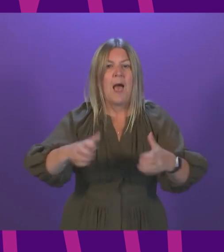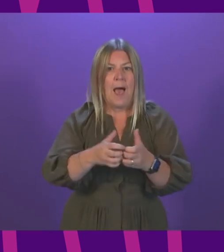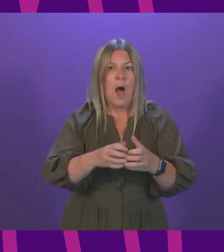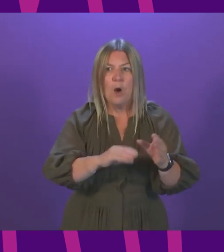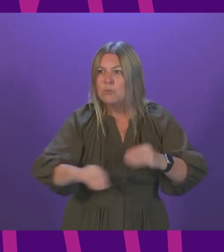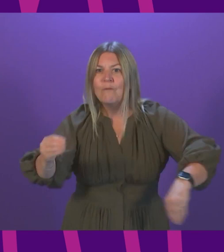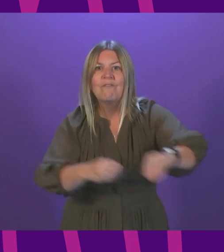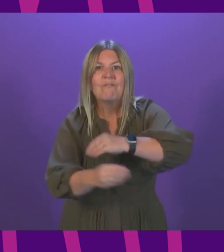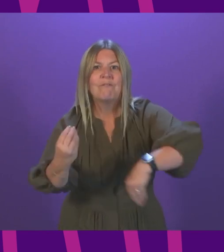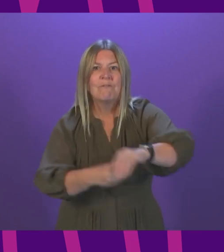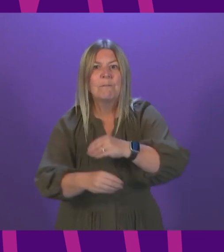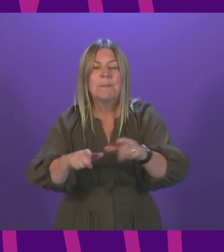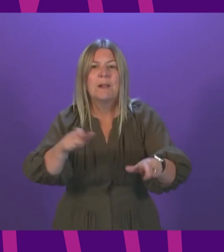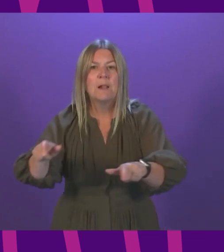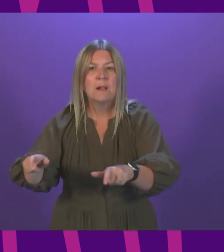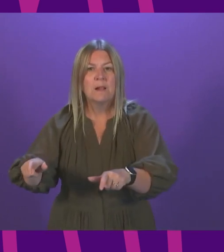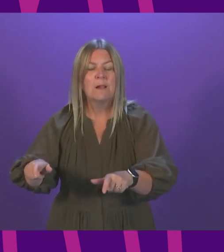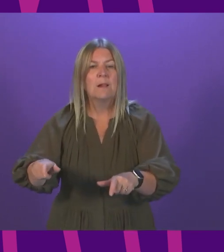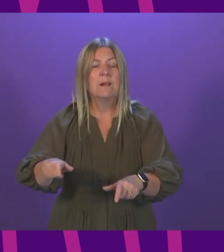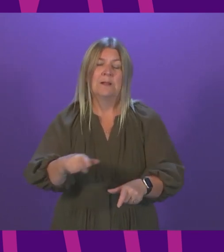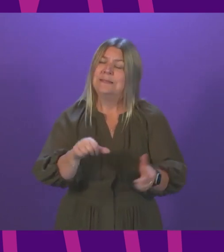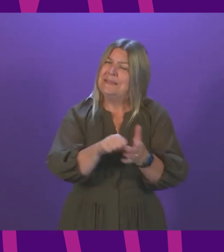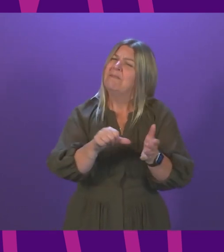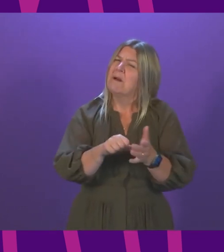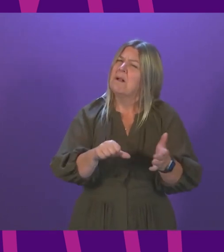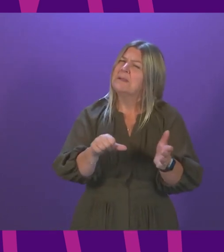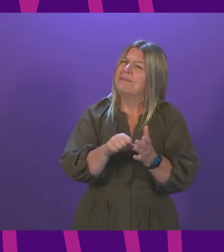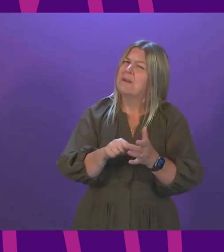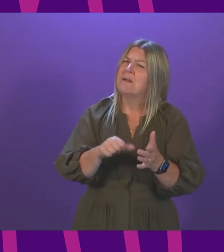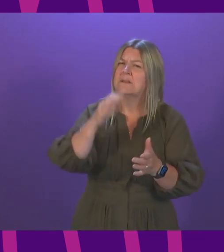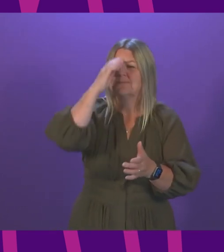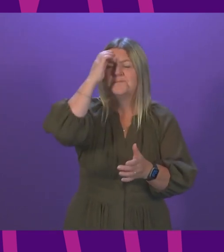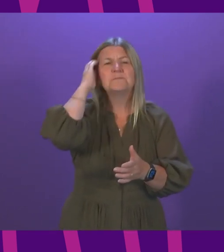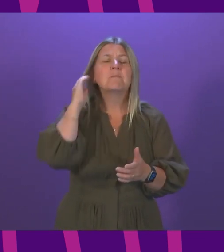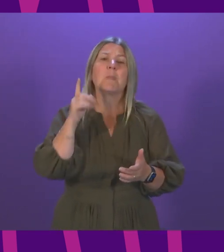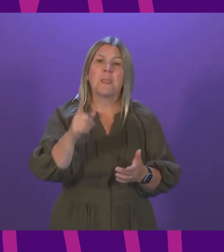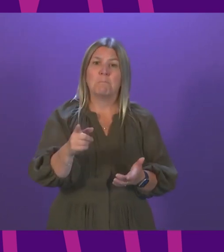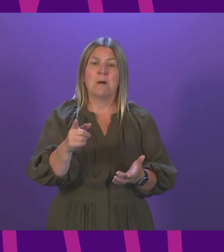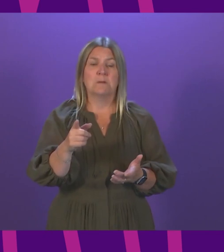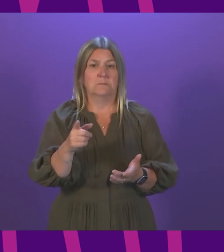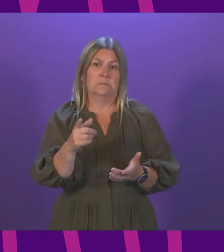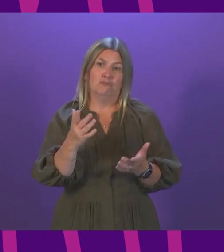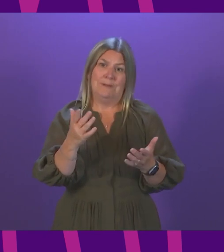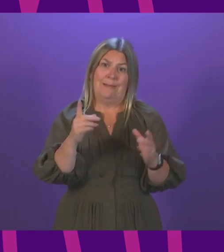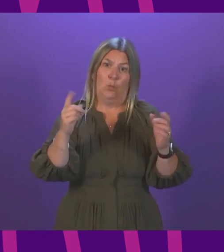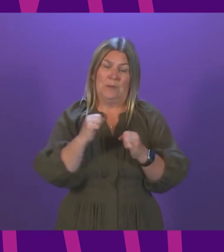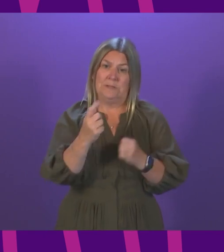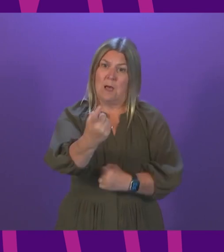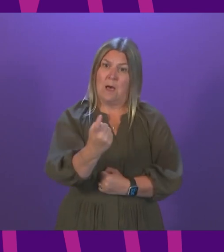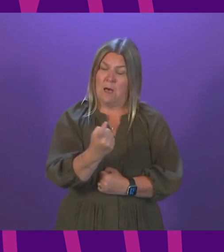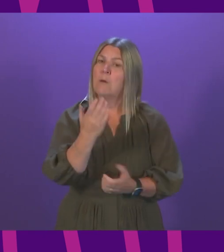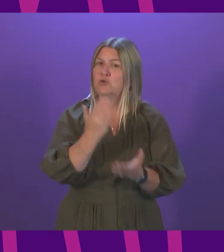To conclude, Presiding Officer, this will no doubt be the most difficult and challenging autumn-winter that our health and social care services have ever faced.